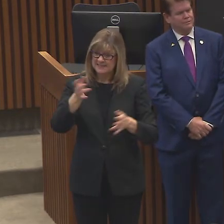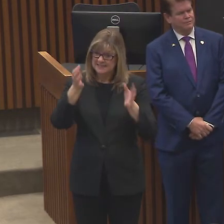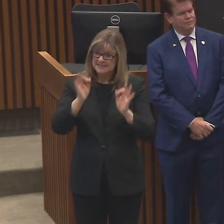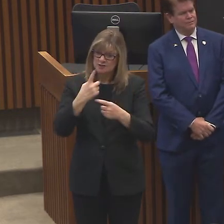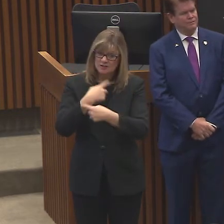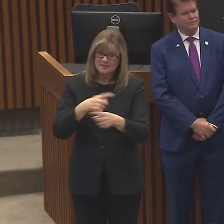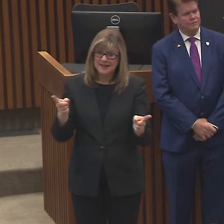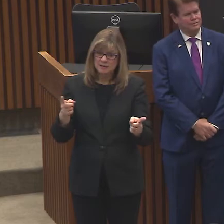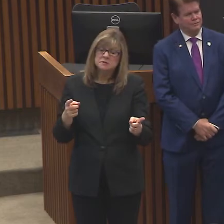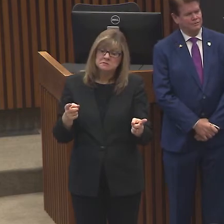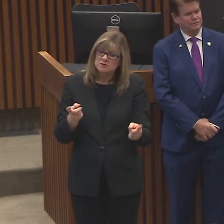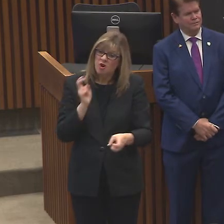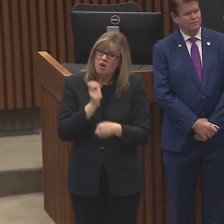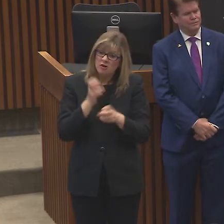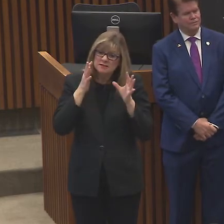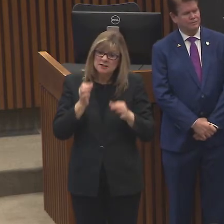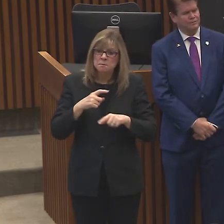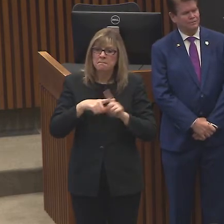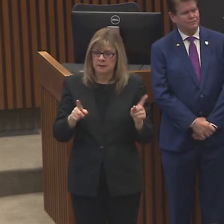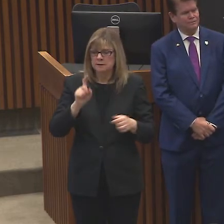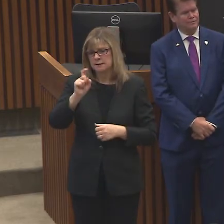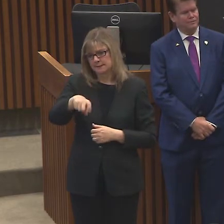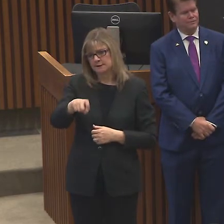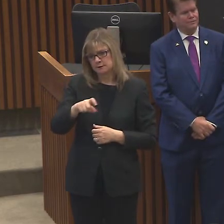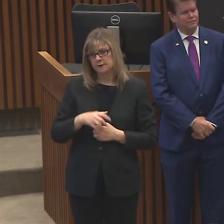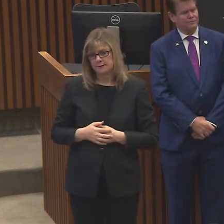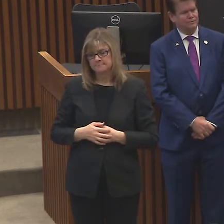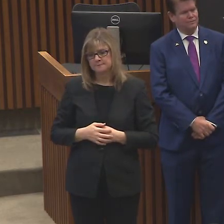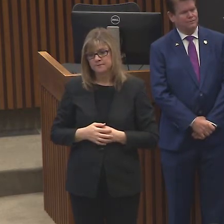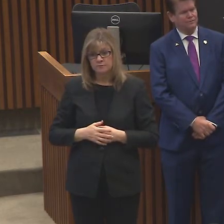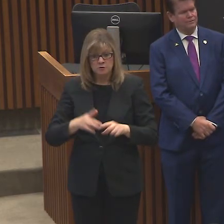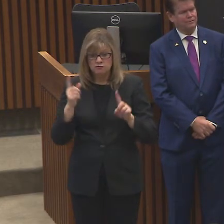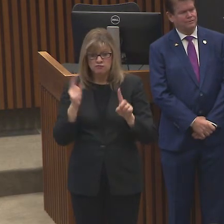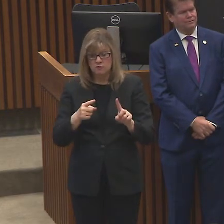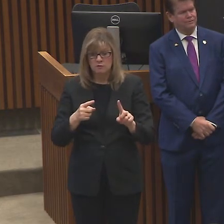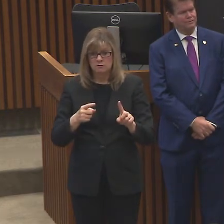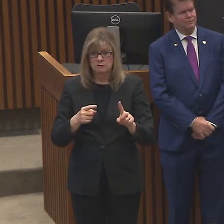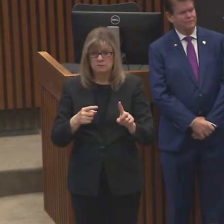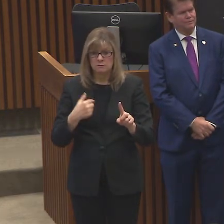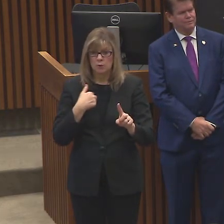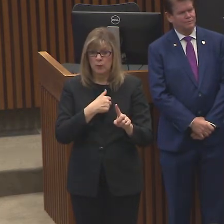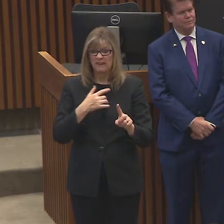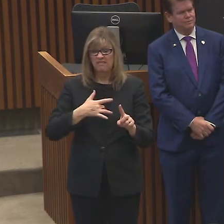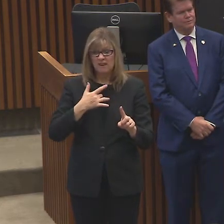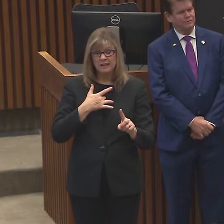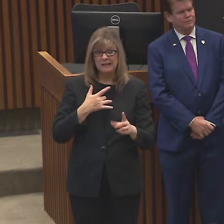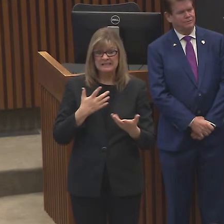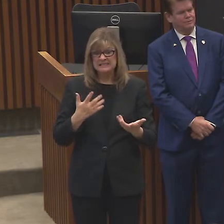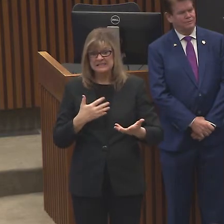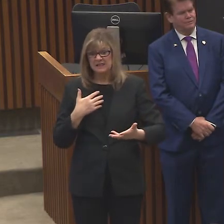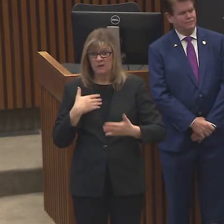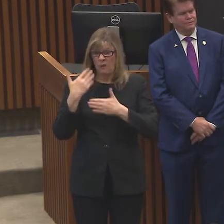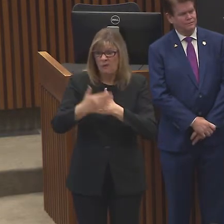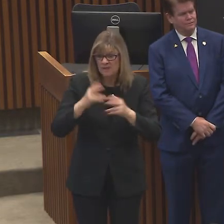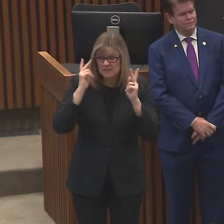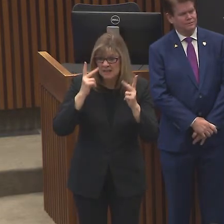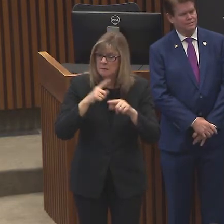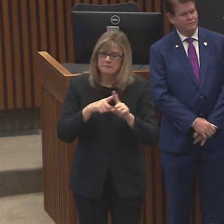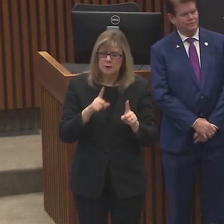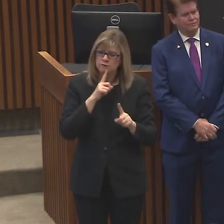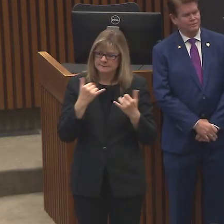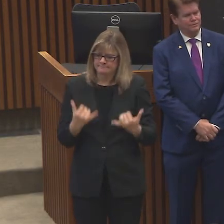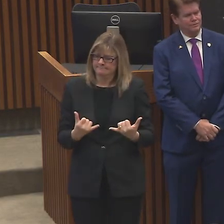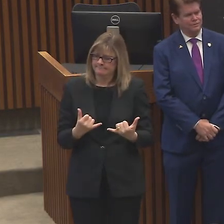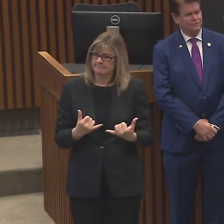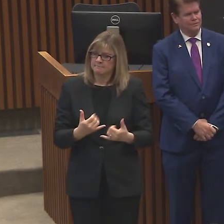the actions that are necessary. And it's all about doing things that feel like we're overreacting at times, but actually they're absolutely the right